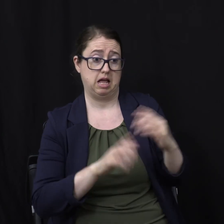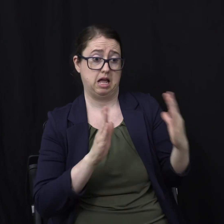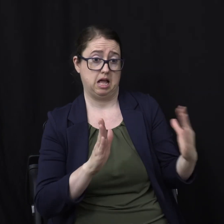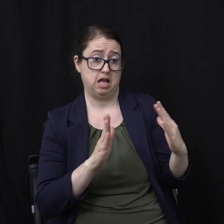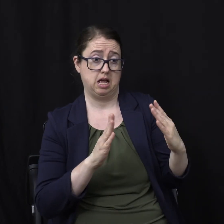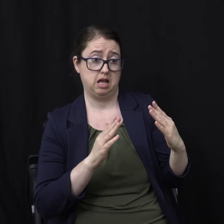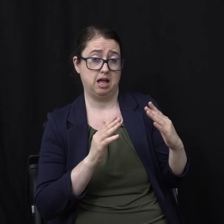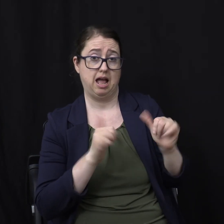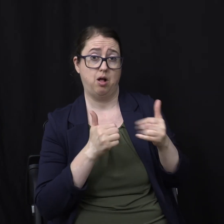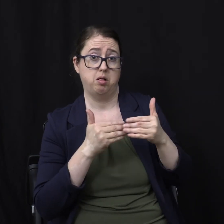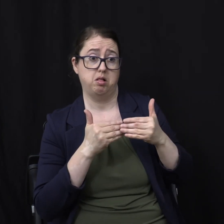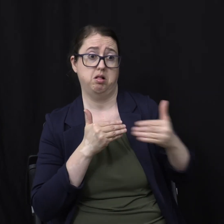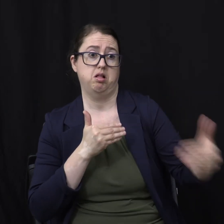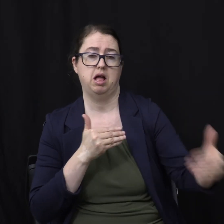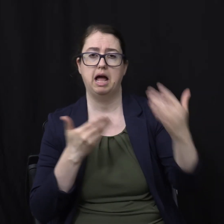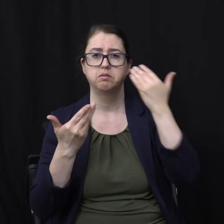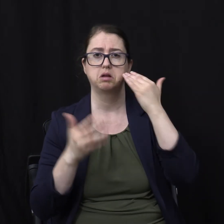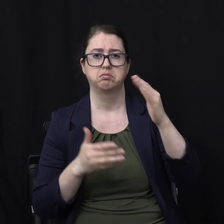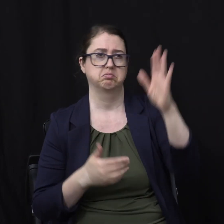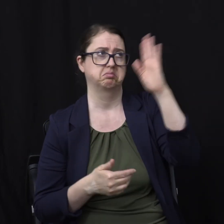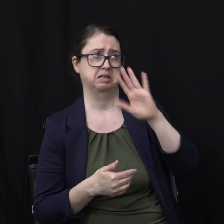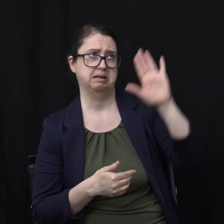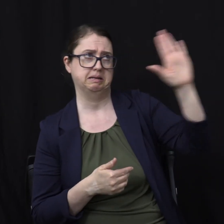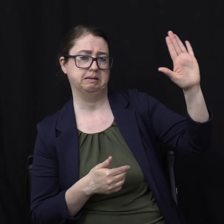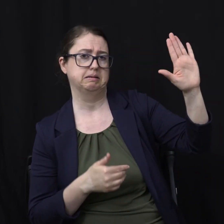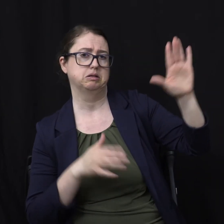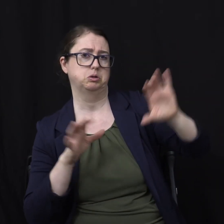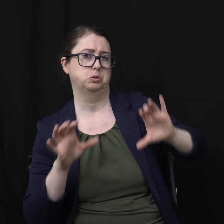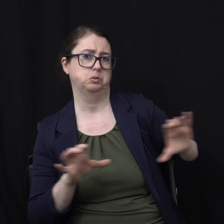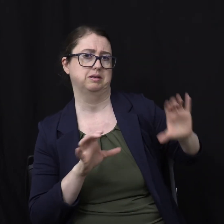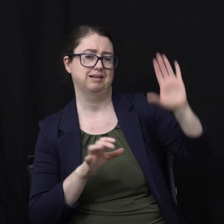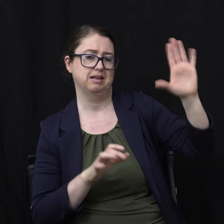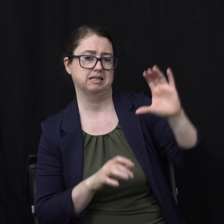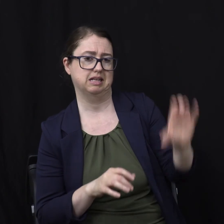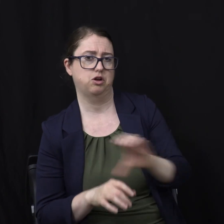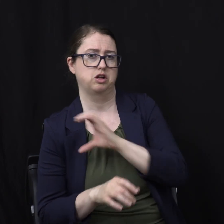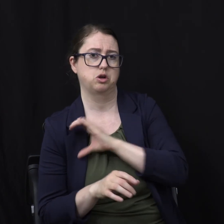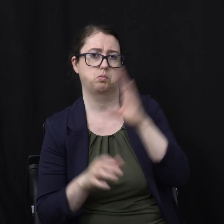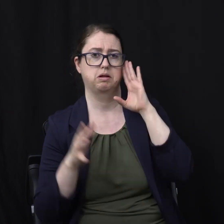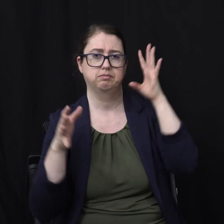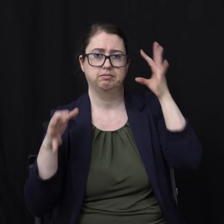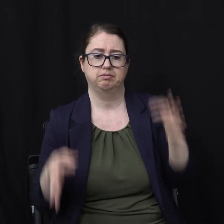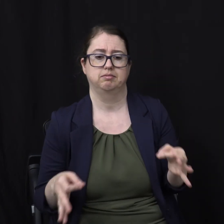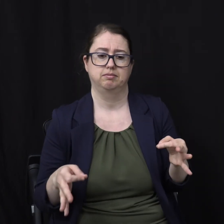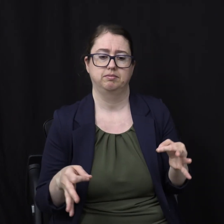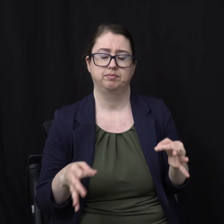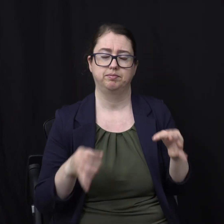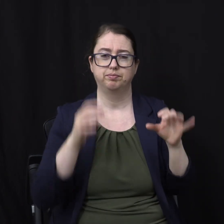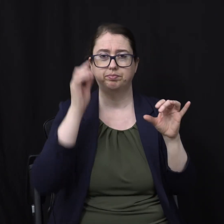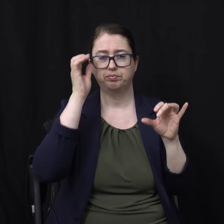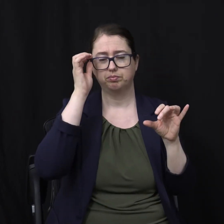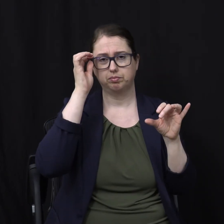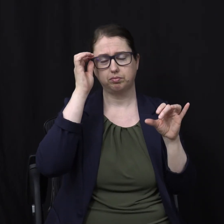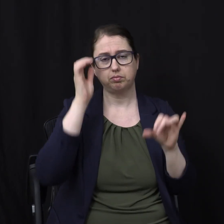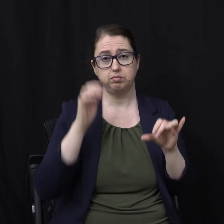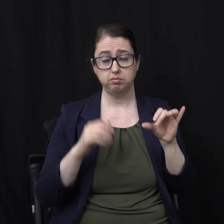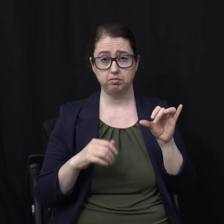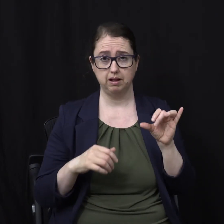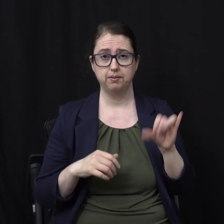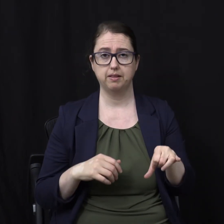opinion on that That's God's justice And his doing And his character That will declare This strange act As the Bible calls Of the